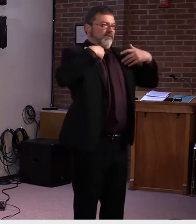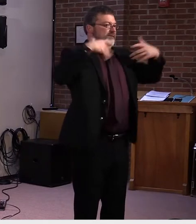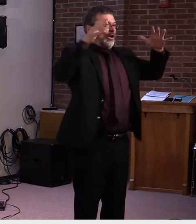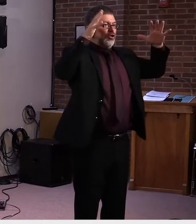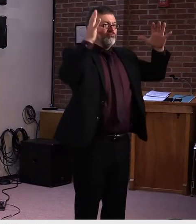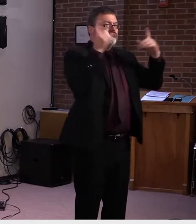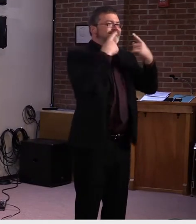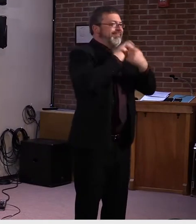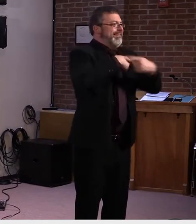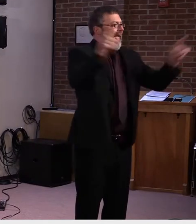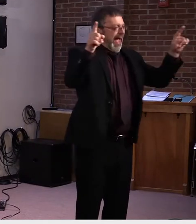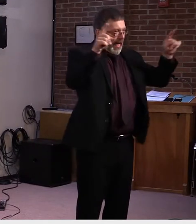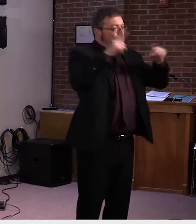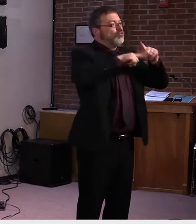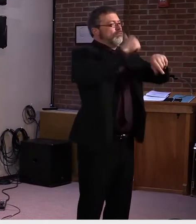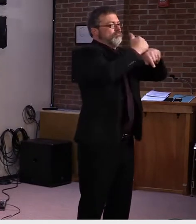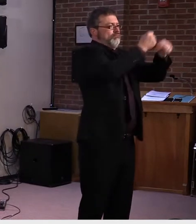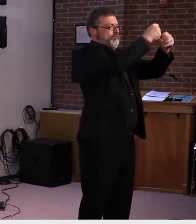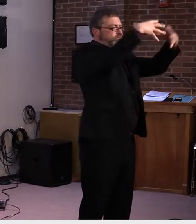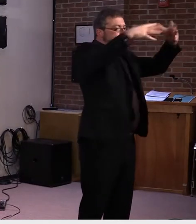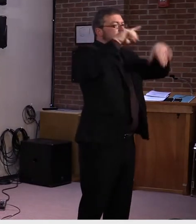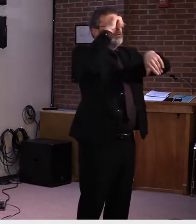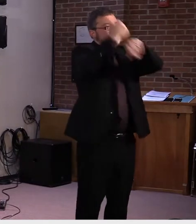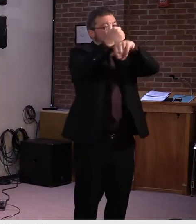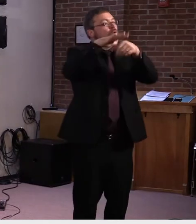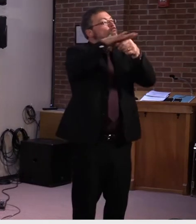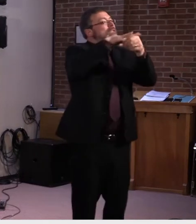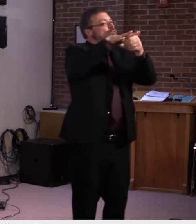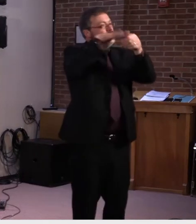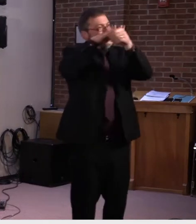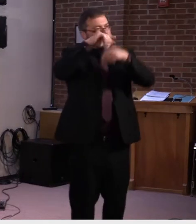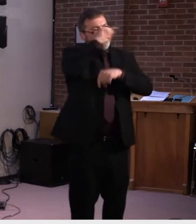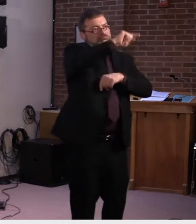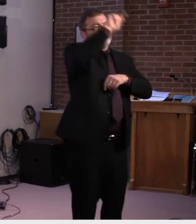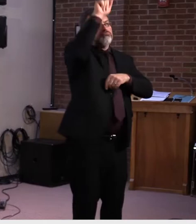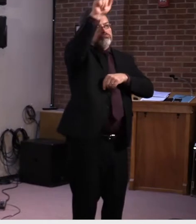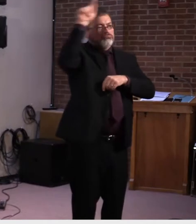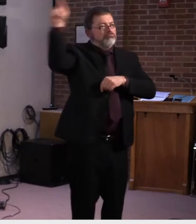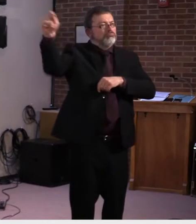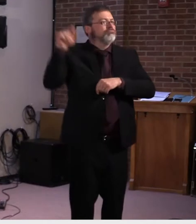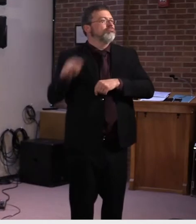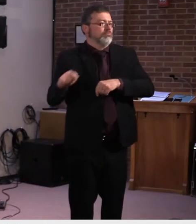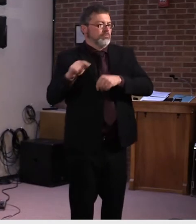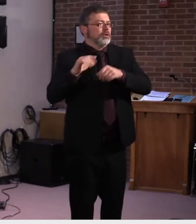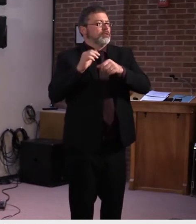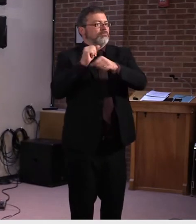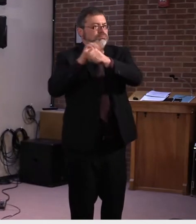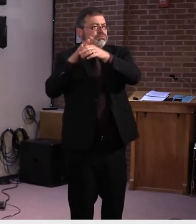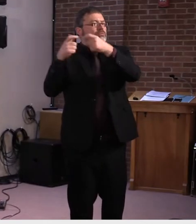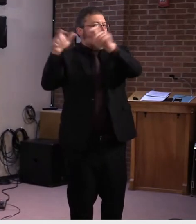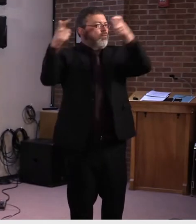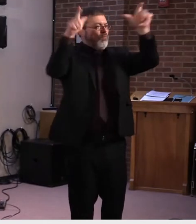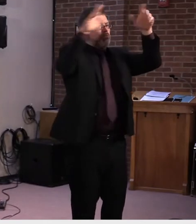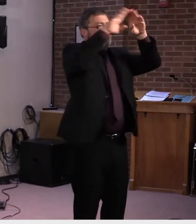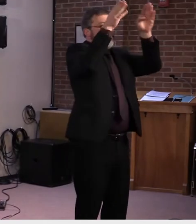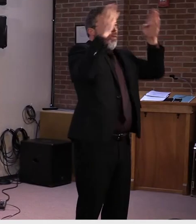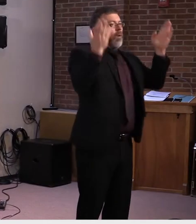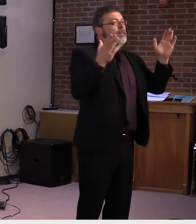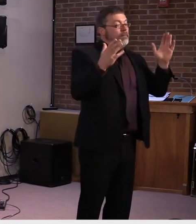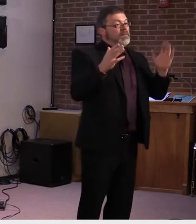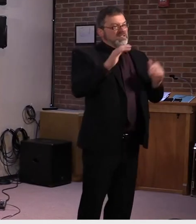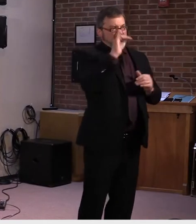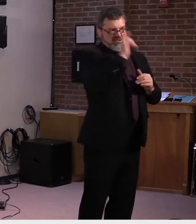capacity to meet the school-age need with a three-pronged approach. These approaches